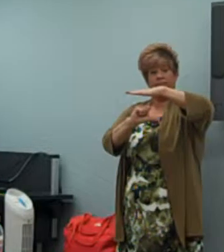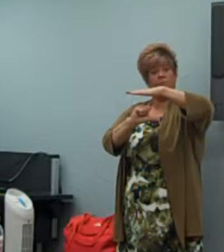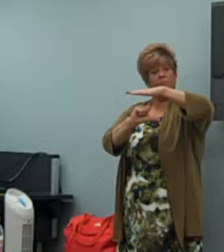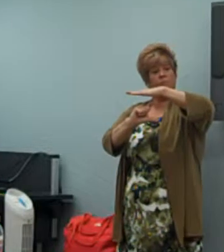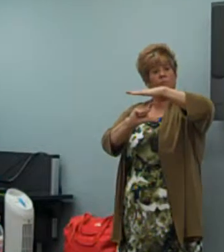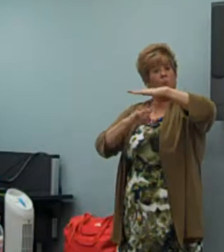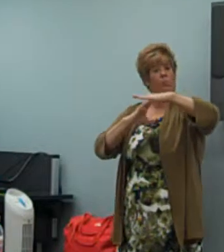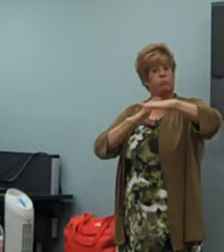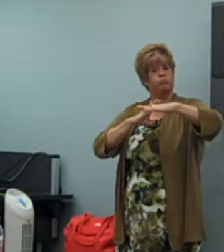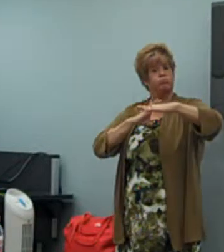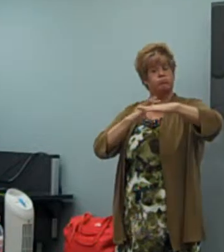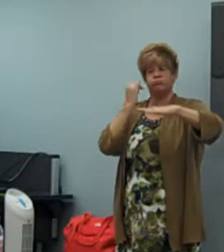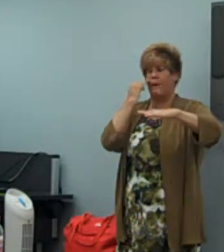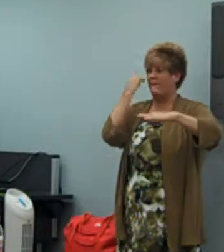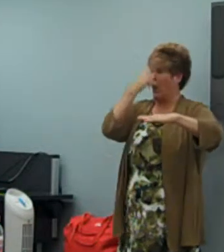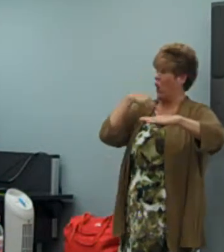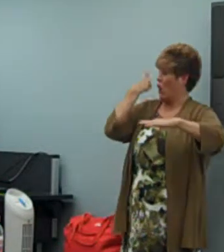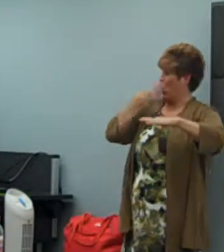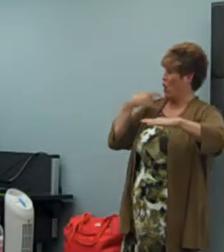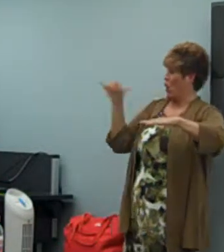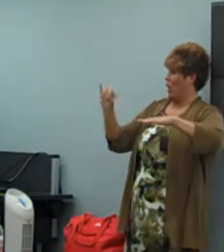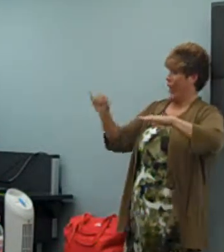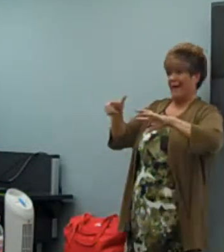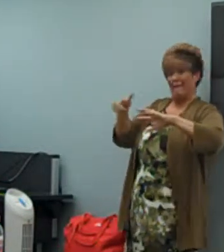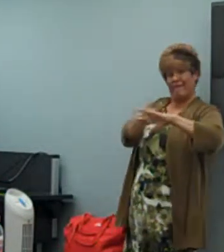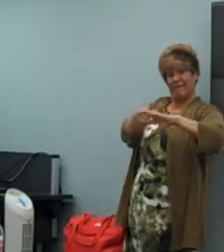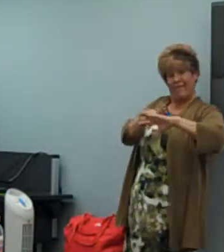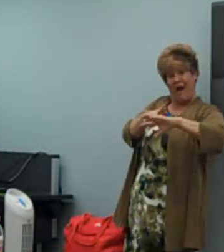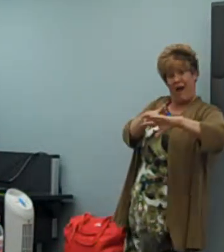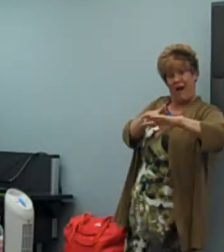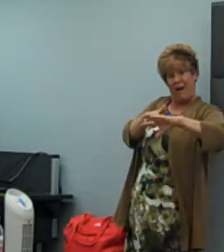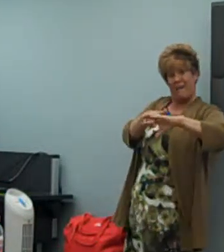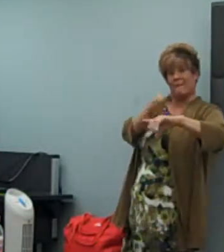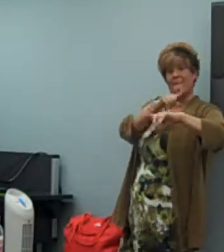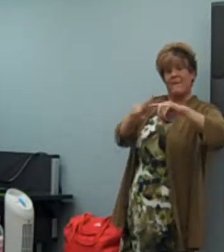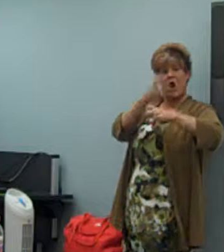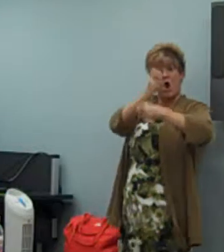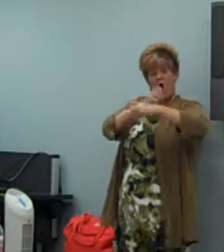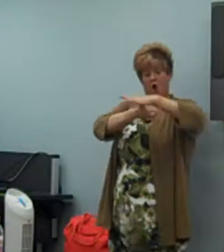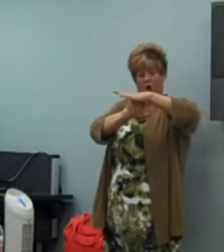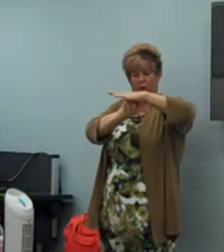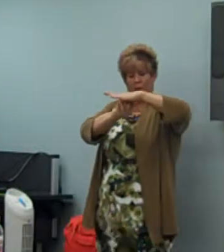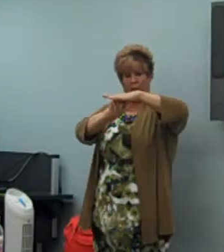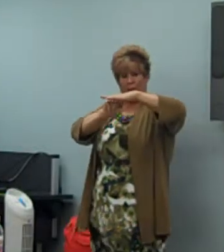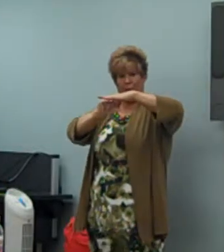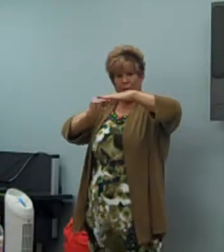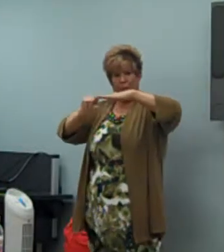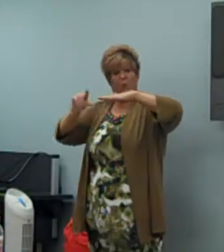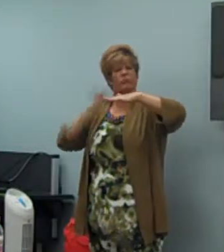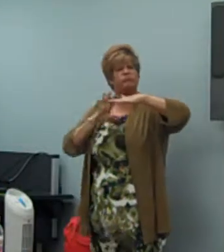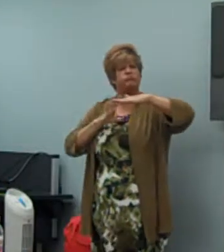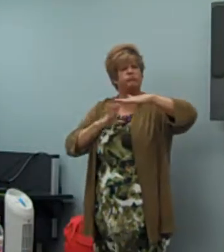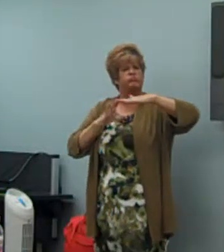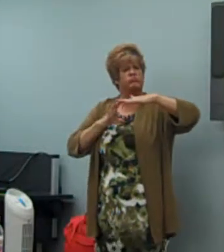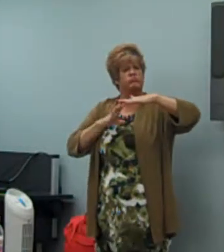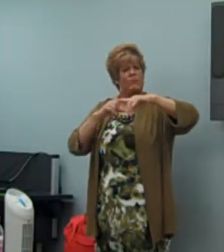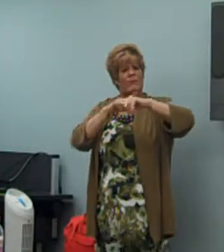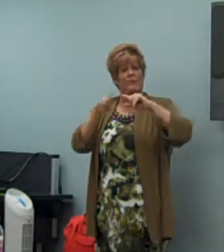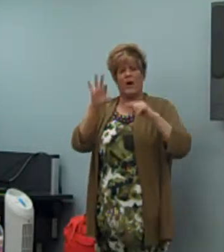Oh, if the sole is able to bend, you can't really wear anything like that. Like, the heels can bend, but if it has just a